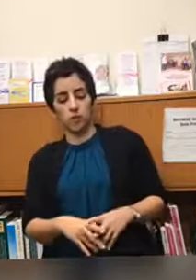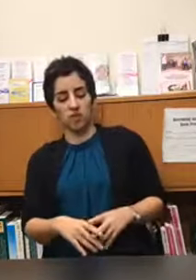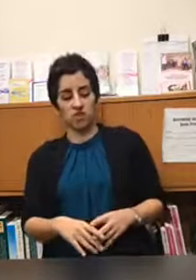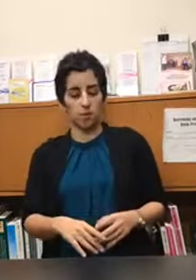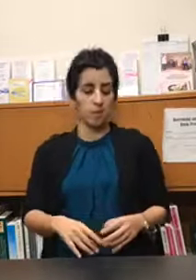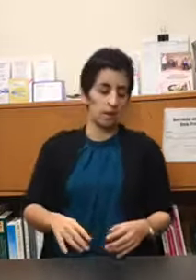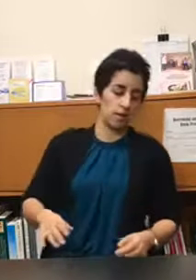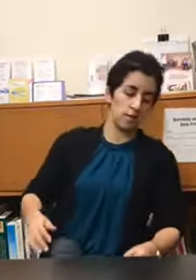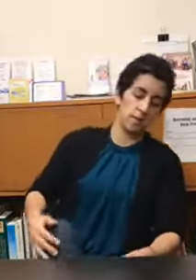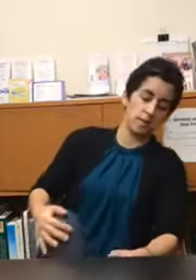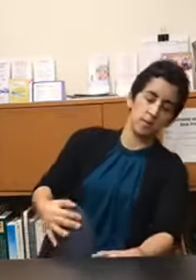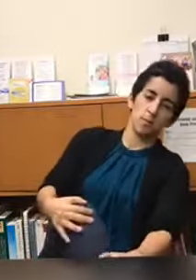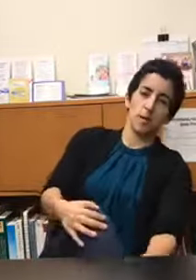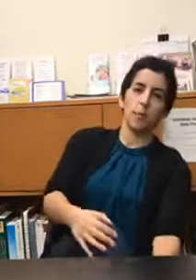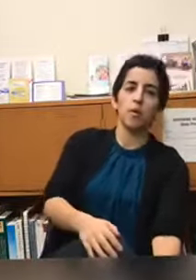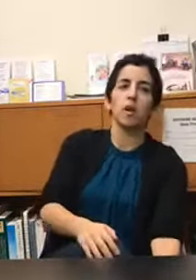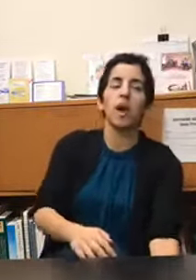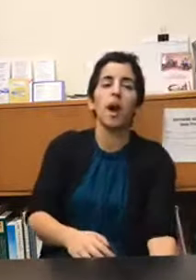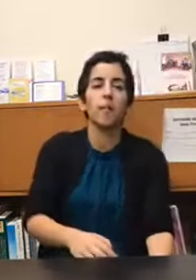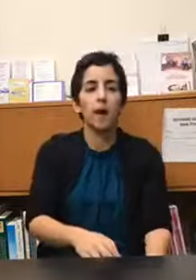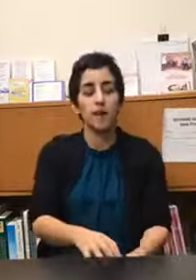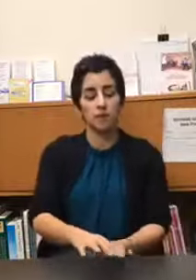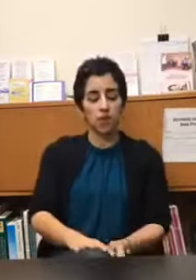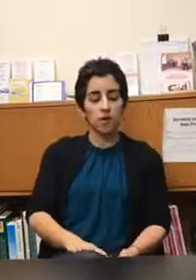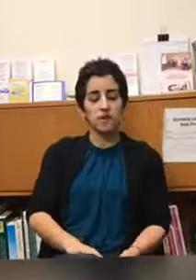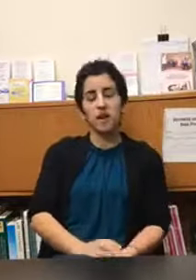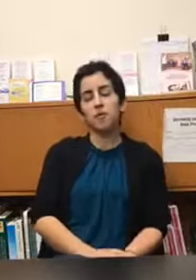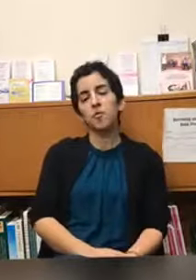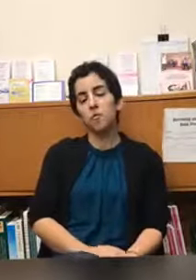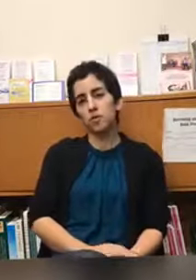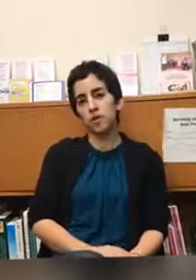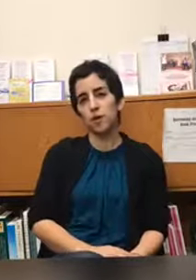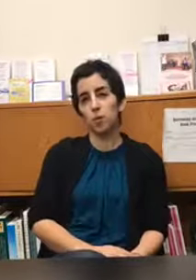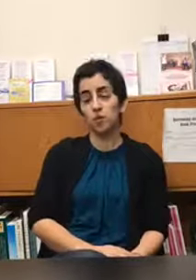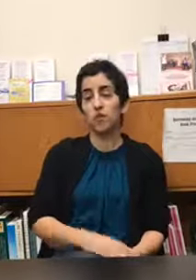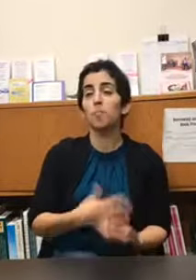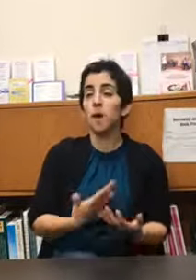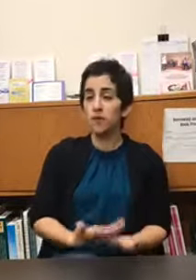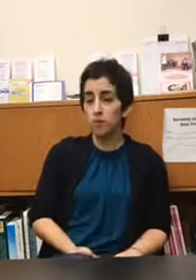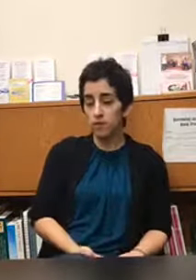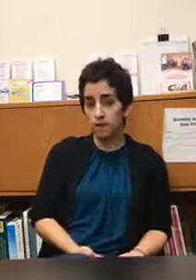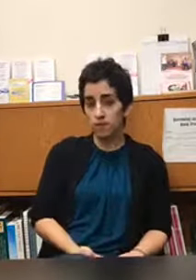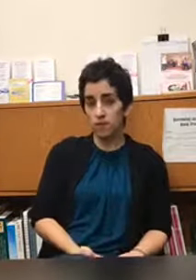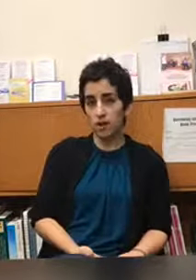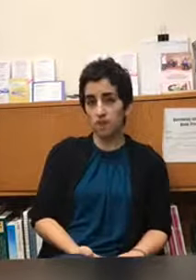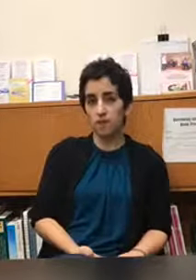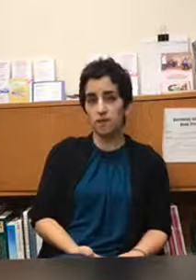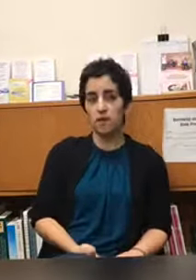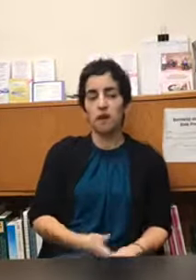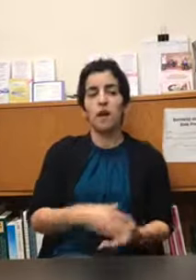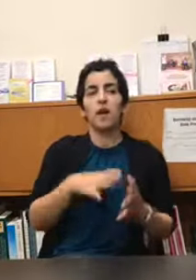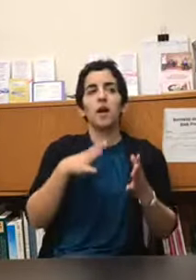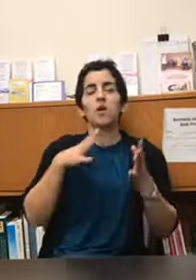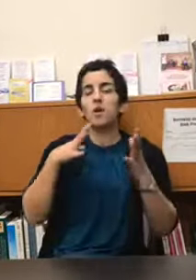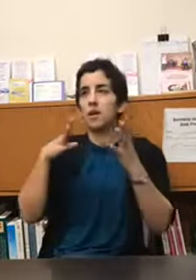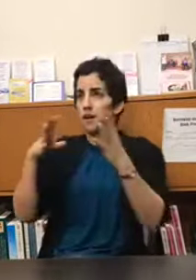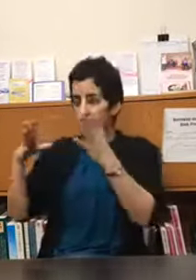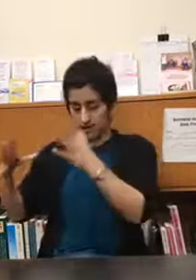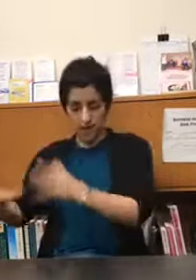questions maybe I could speak to them separately um as far as a type of music that works for mindfulness exercises yes